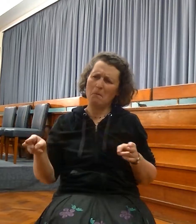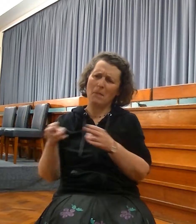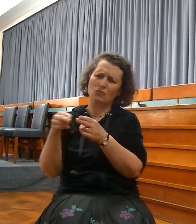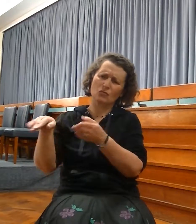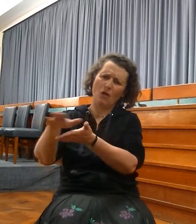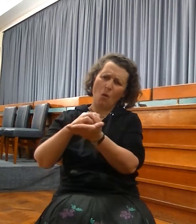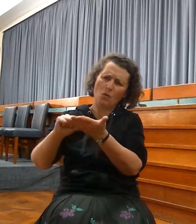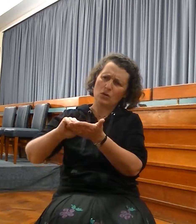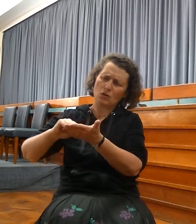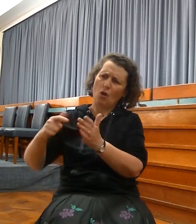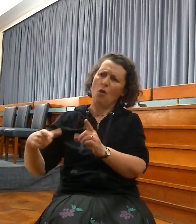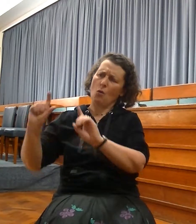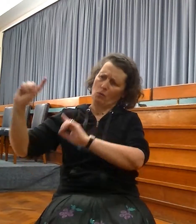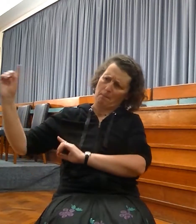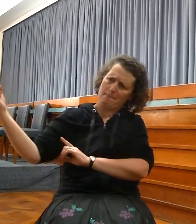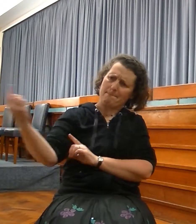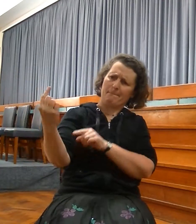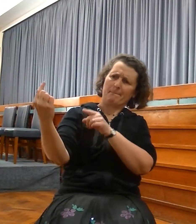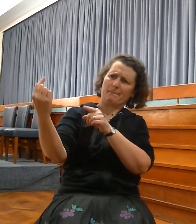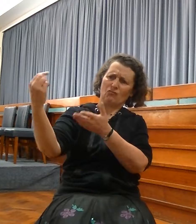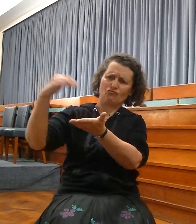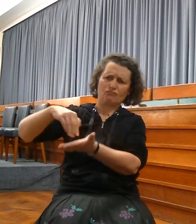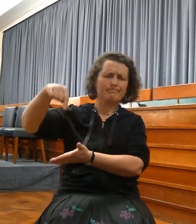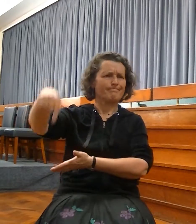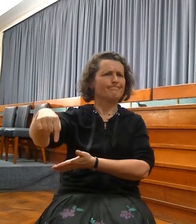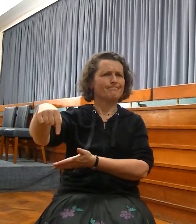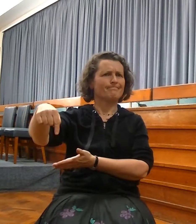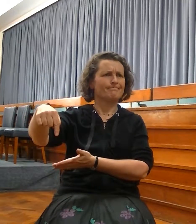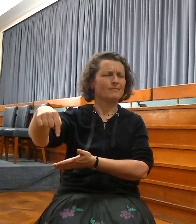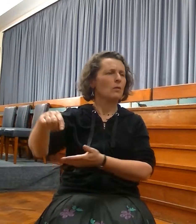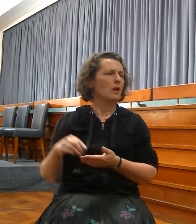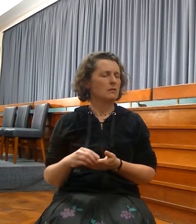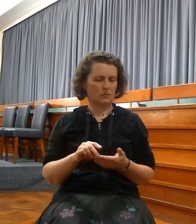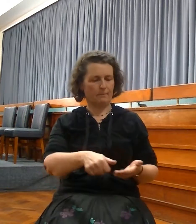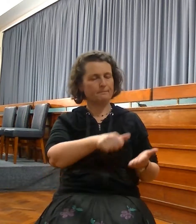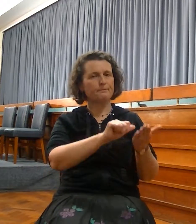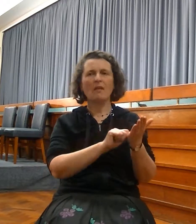then there are blessings for the satisfying, and I